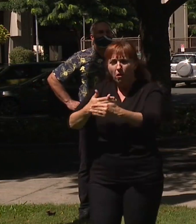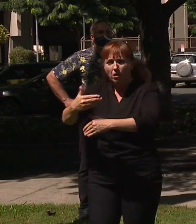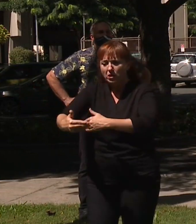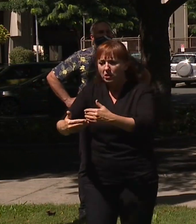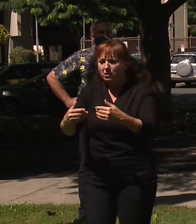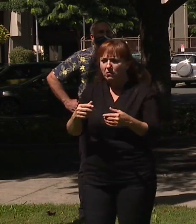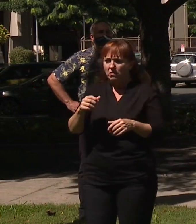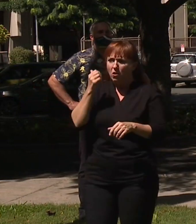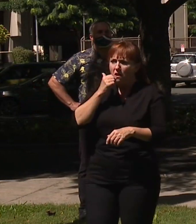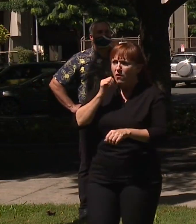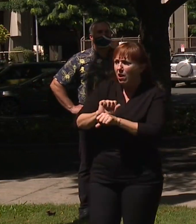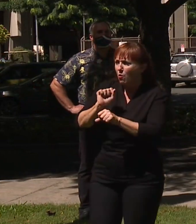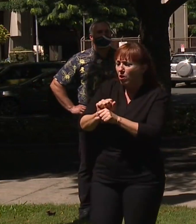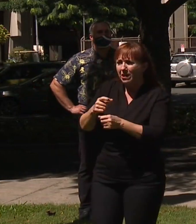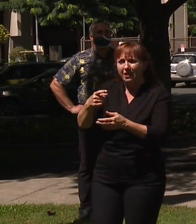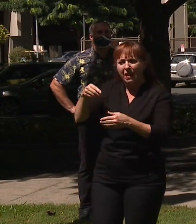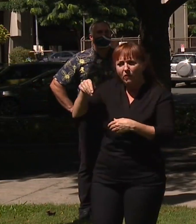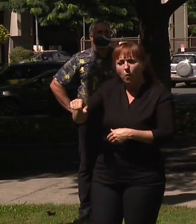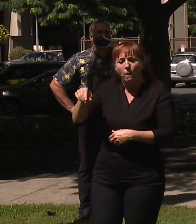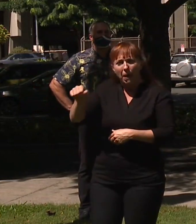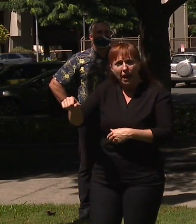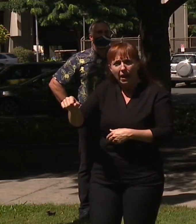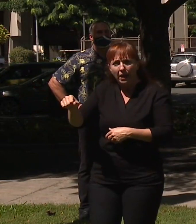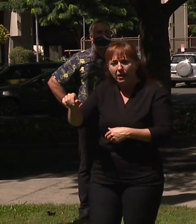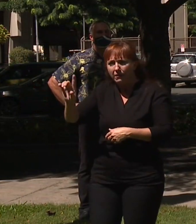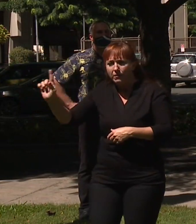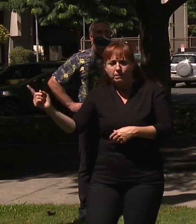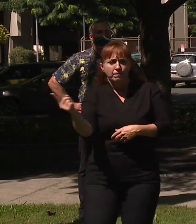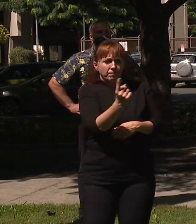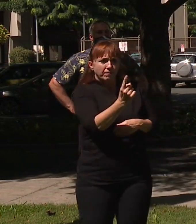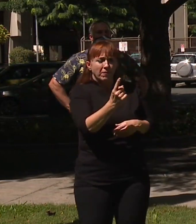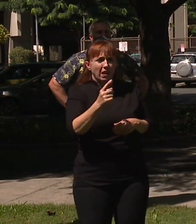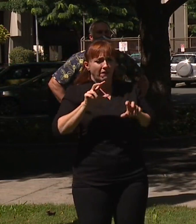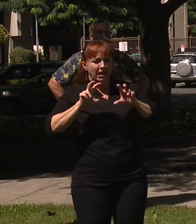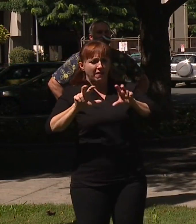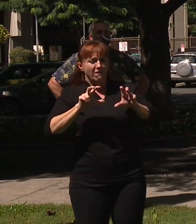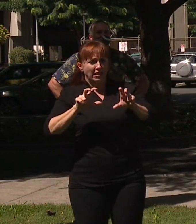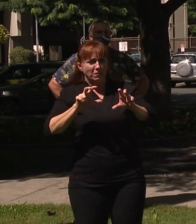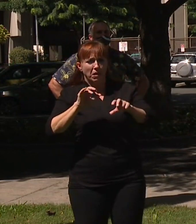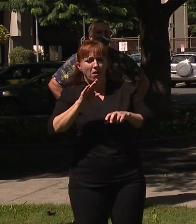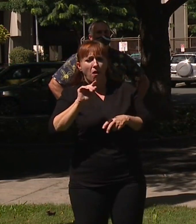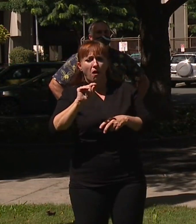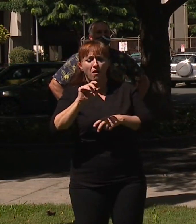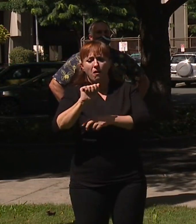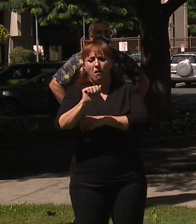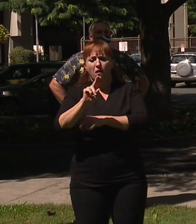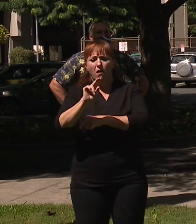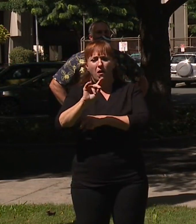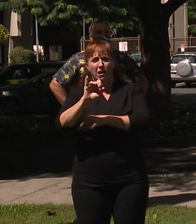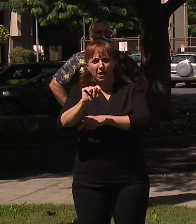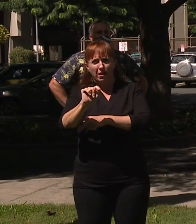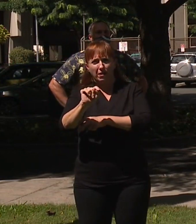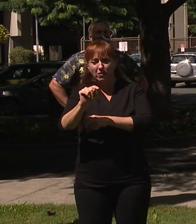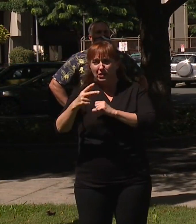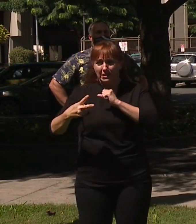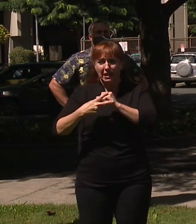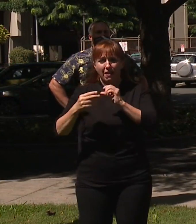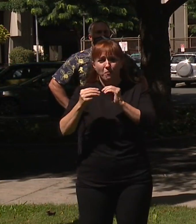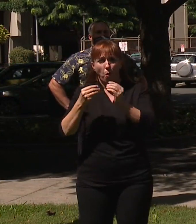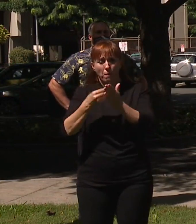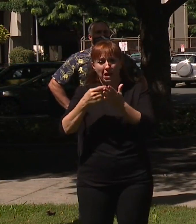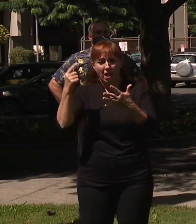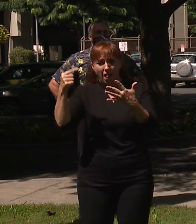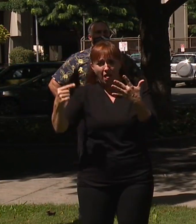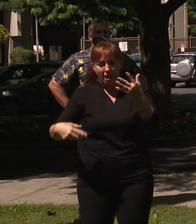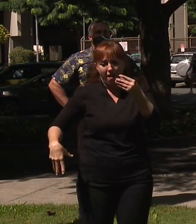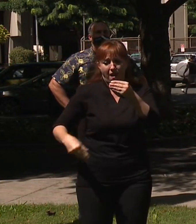on a day-by-day basis, they're incurring costs. If they come back with an investment-grade audit and say, here's all the things that you can do that you can save money on, if you do